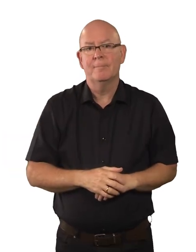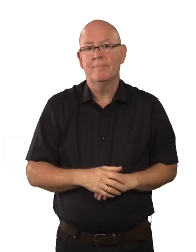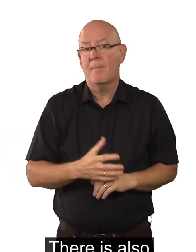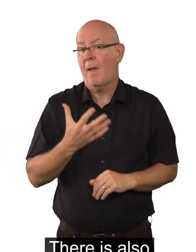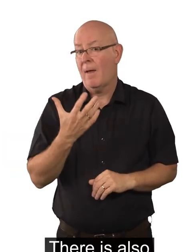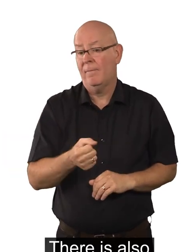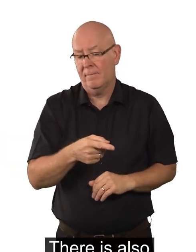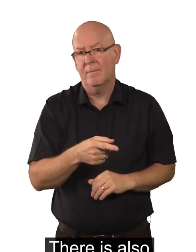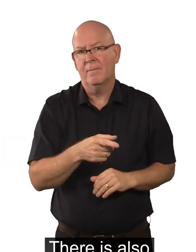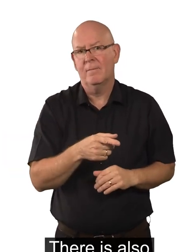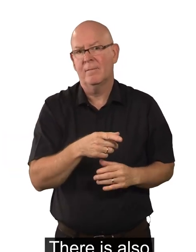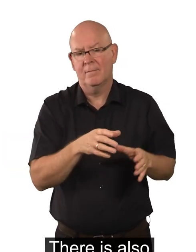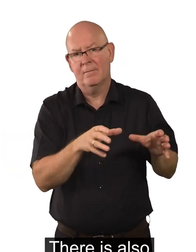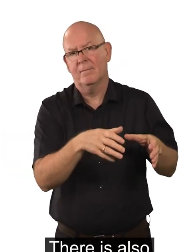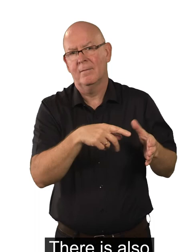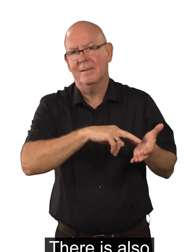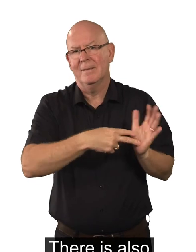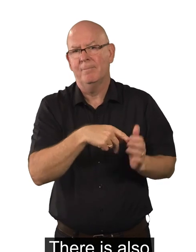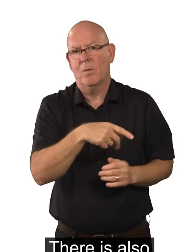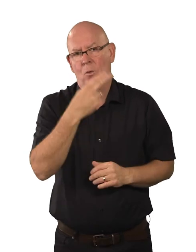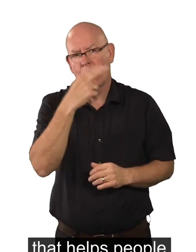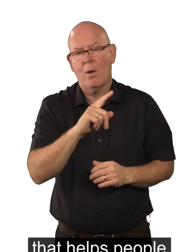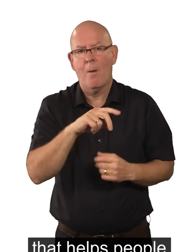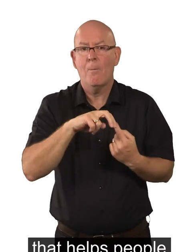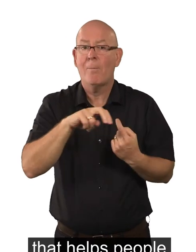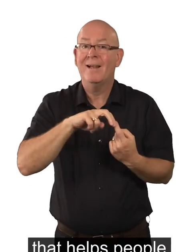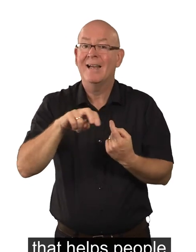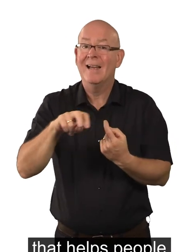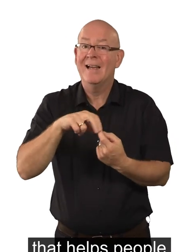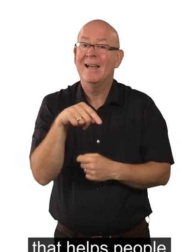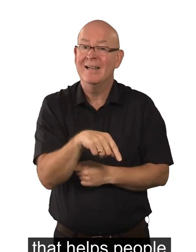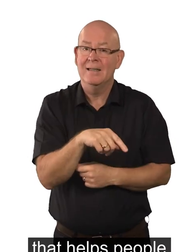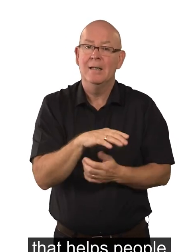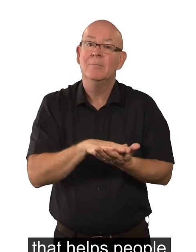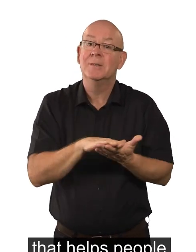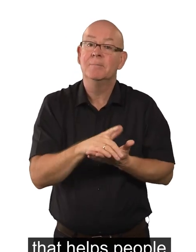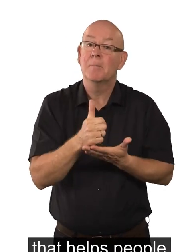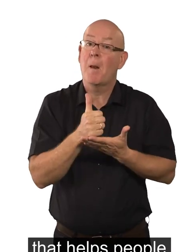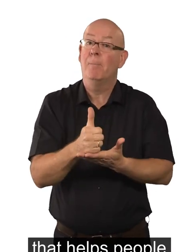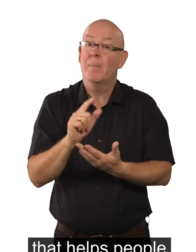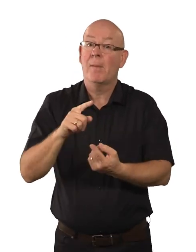There is also a scheme called Motability that helps people with the costs of getting around.